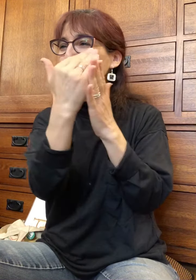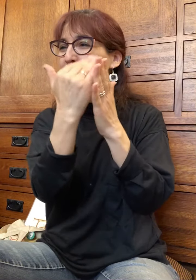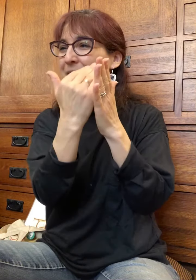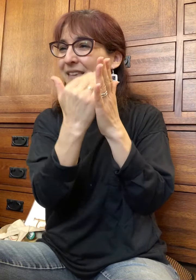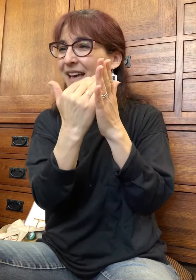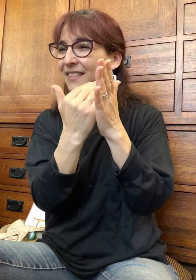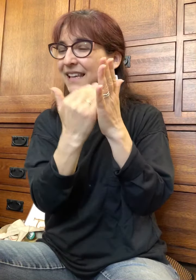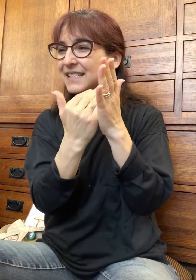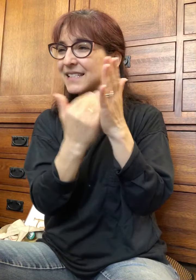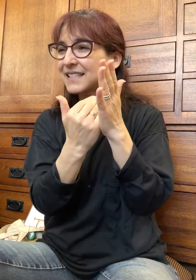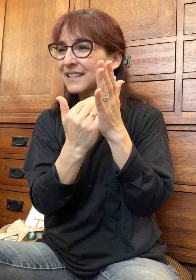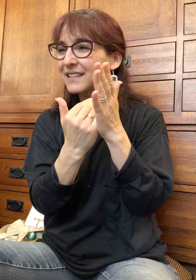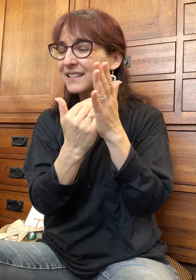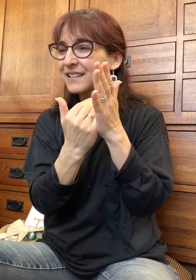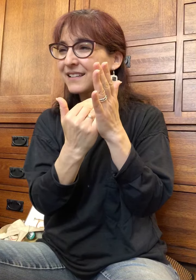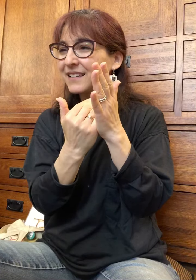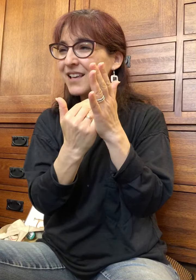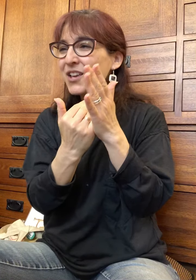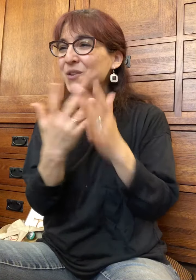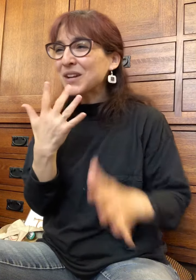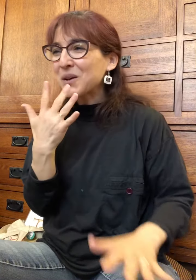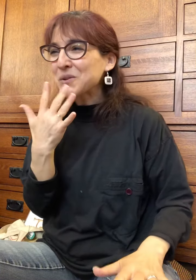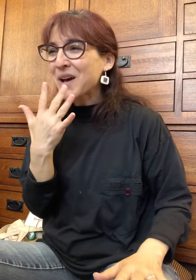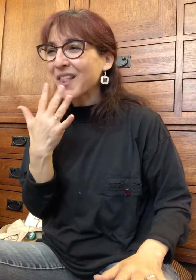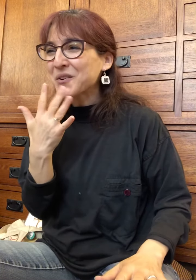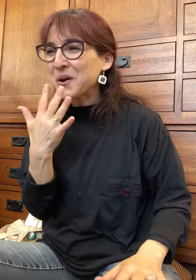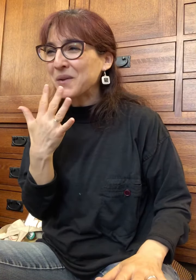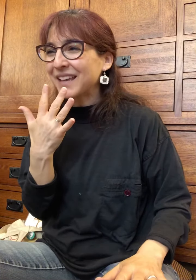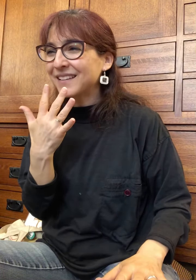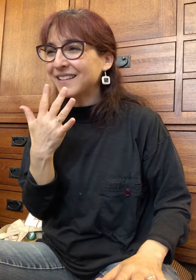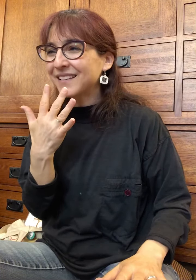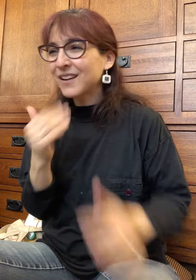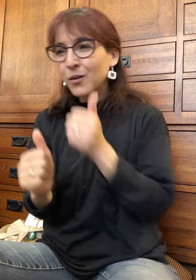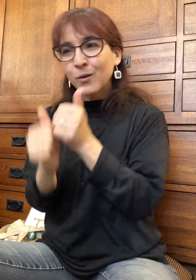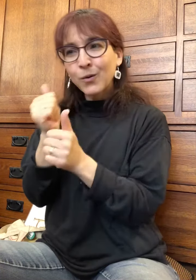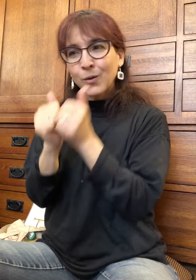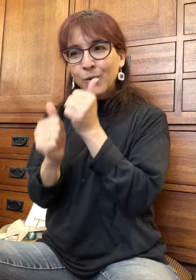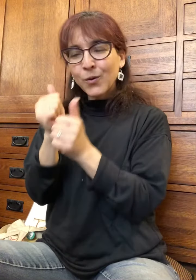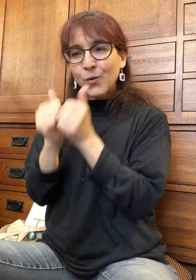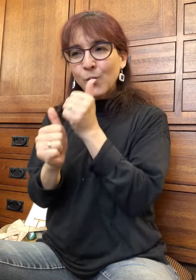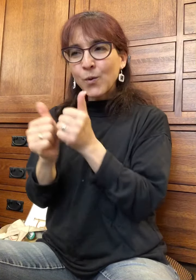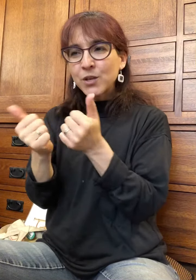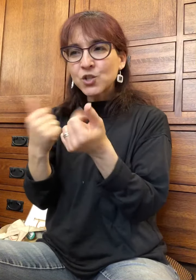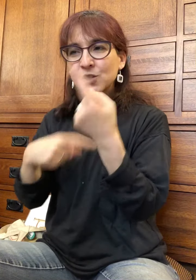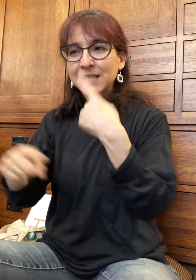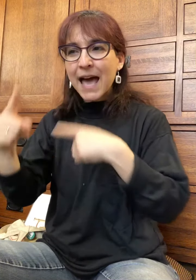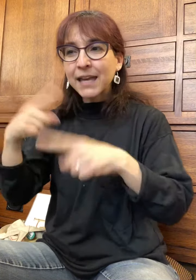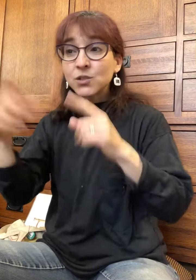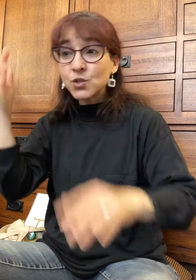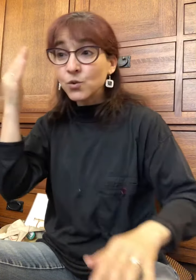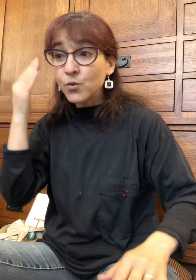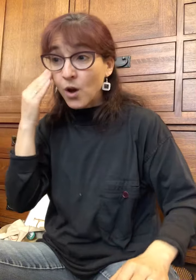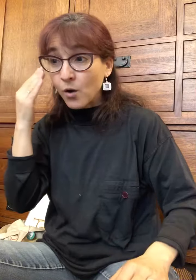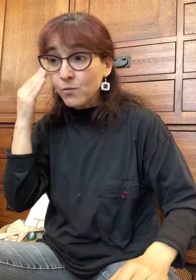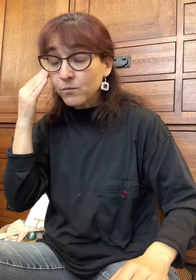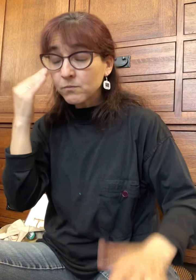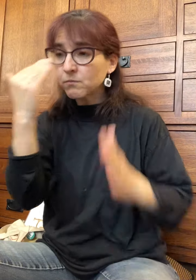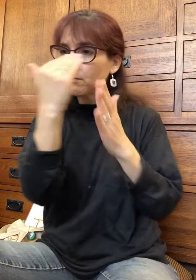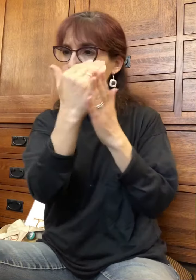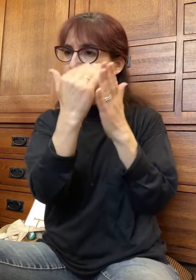you make that list. You can also color code it. Which signs do you know? Make